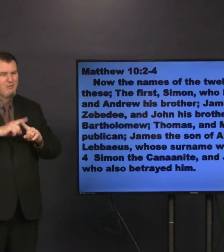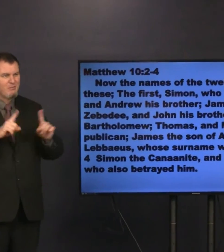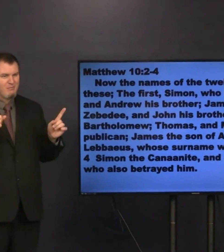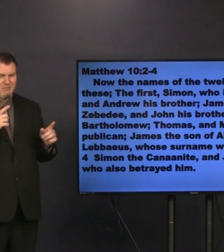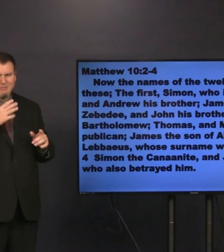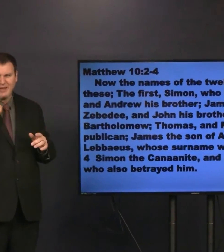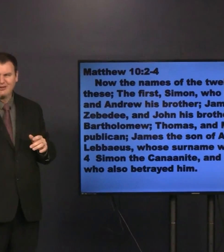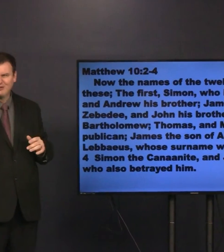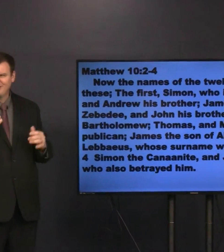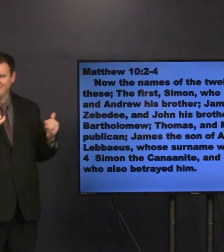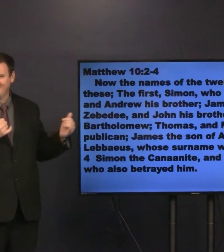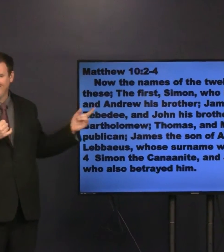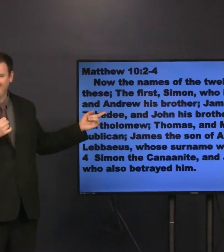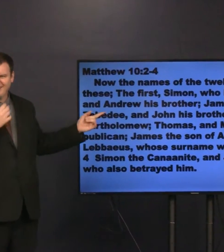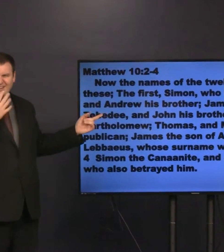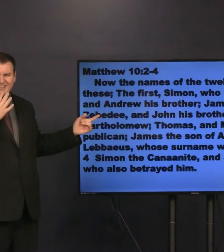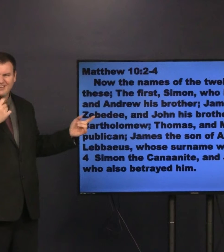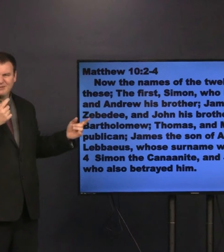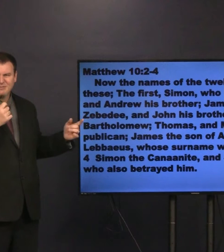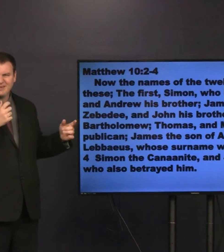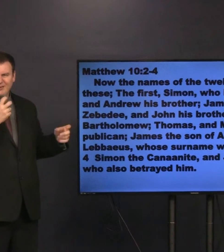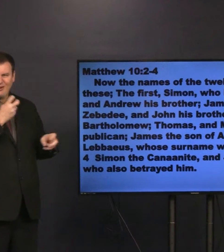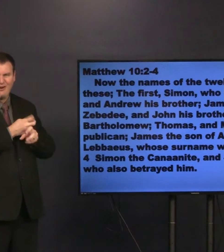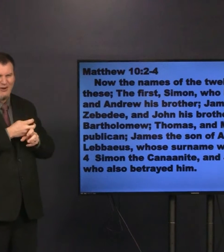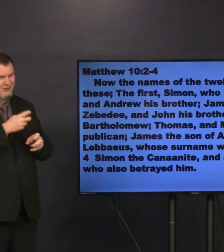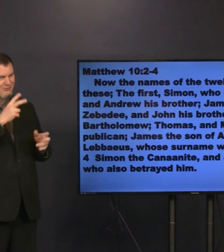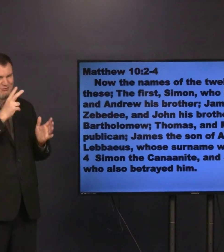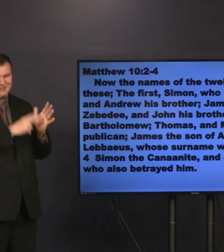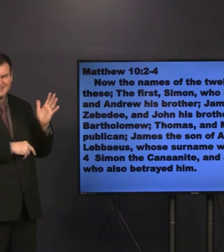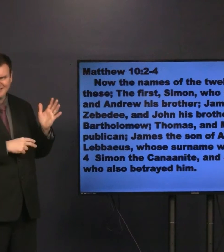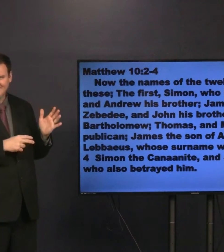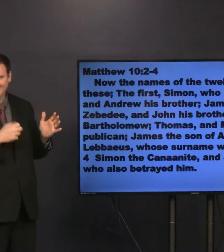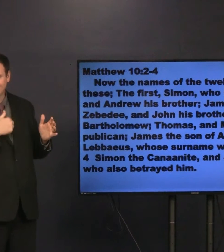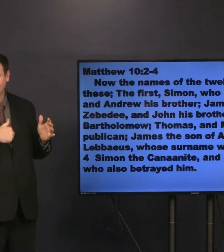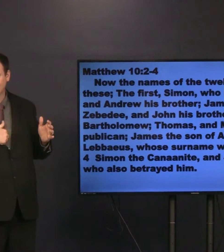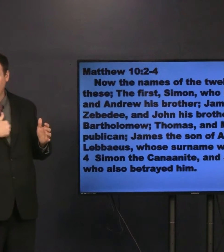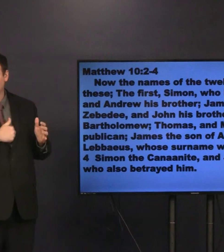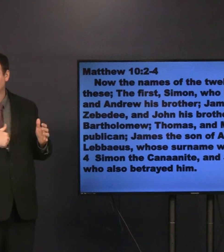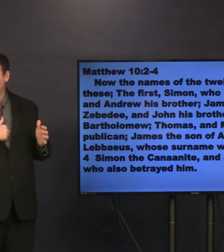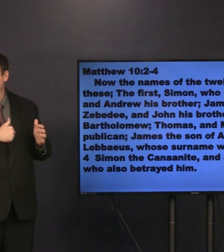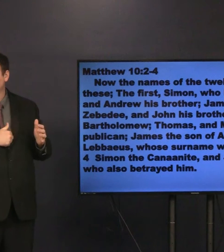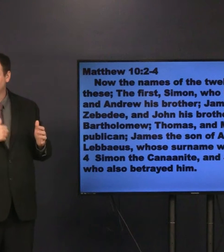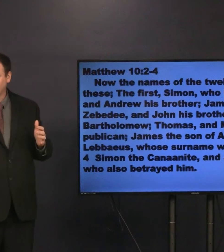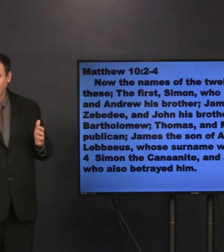On my computer, the color is better. It's hard to read. Sorry about that.